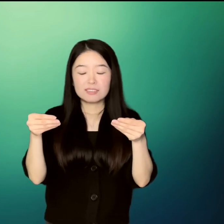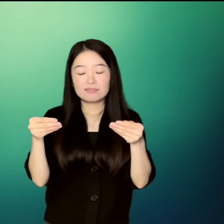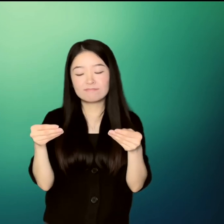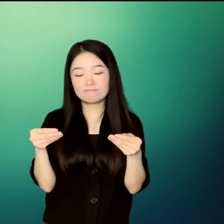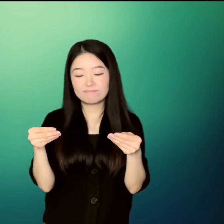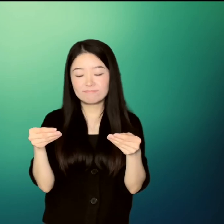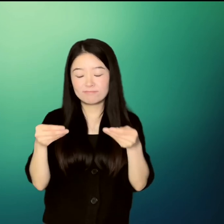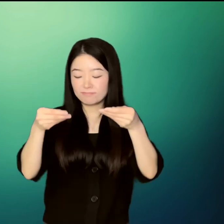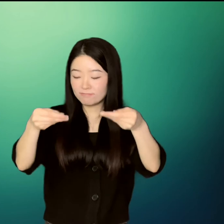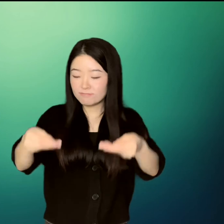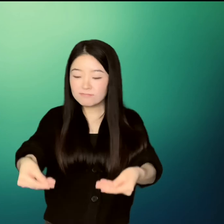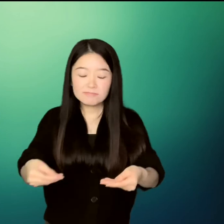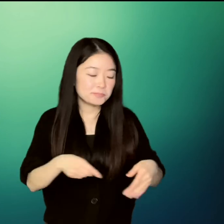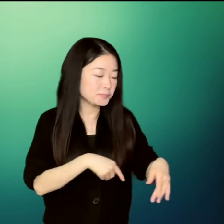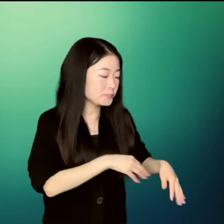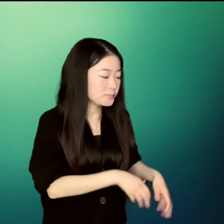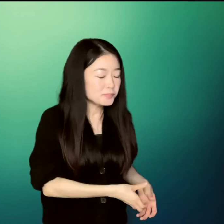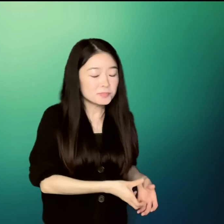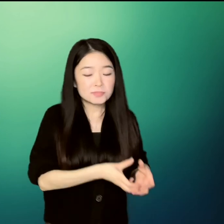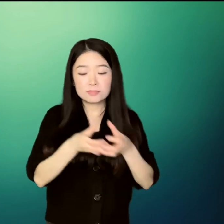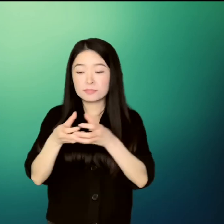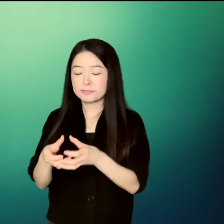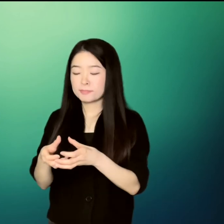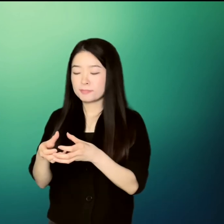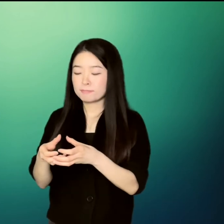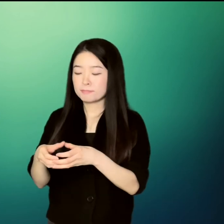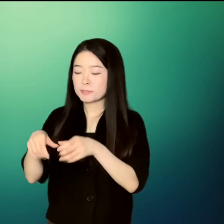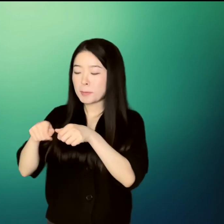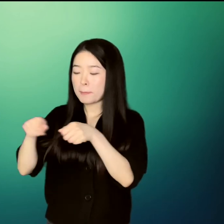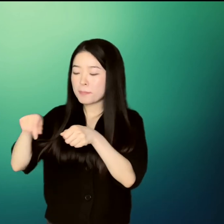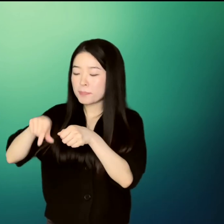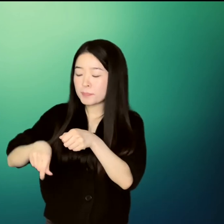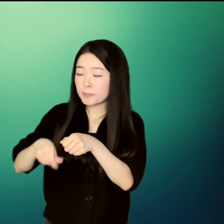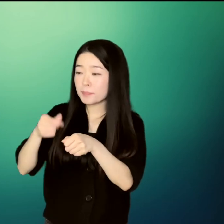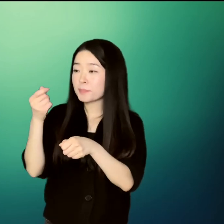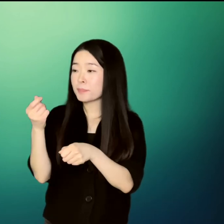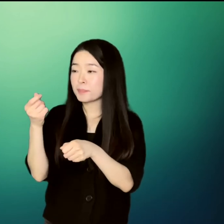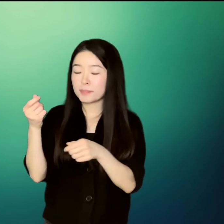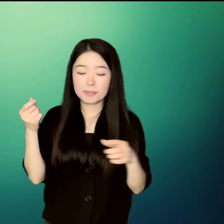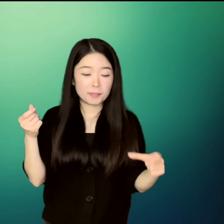Un He took out her wooden stem and filled a paper with it.